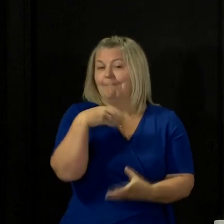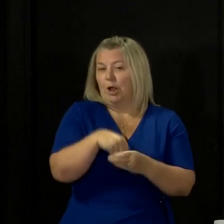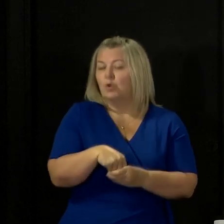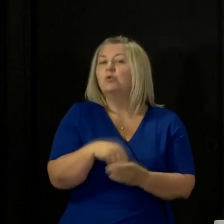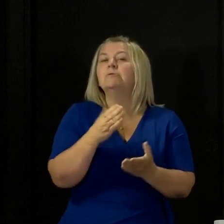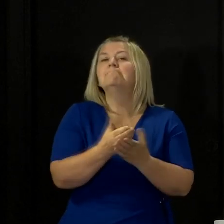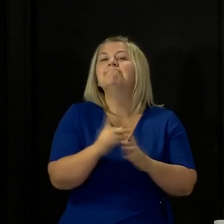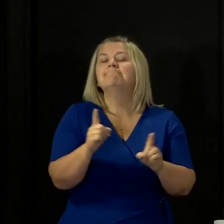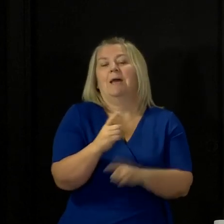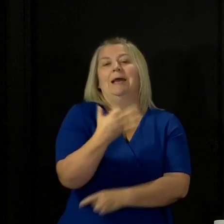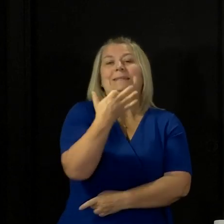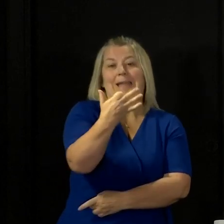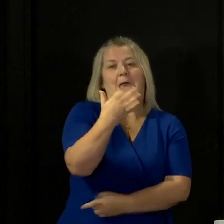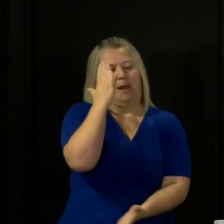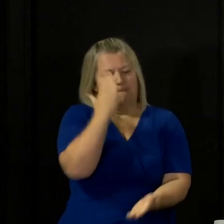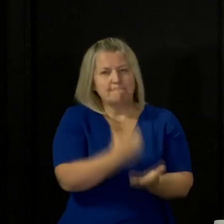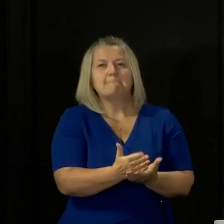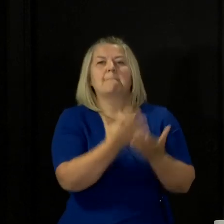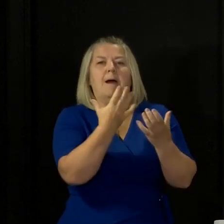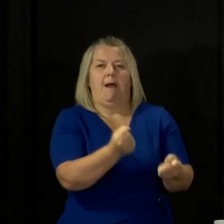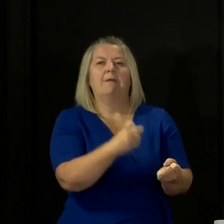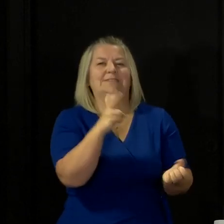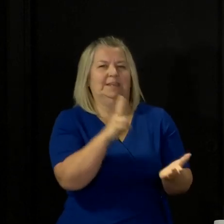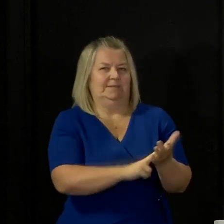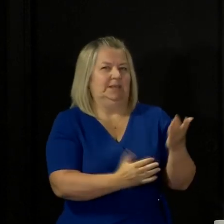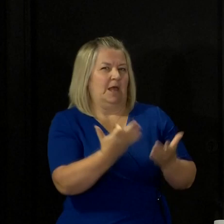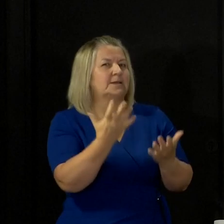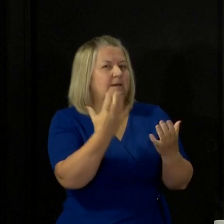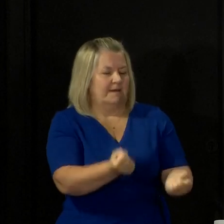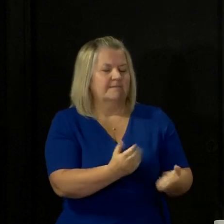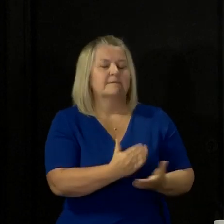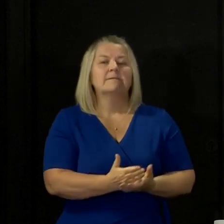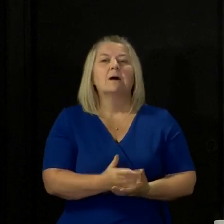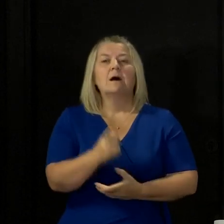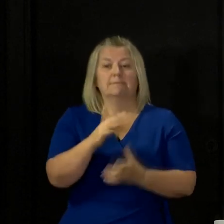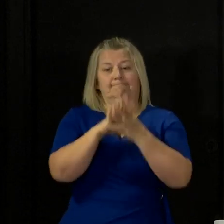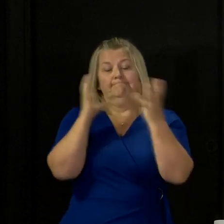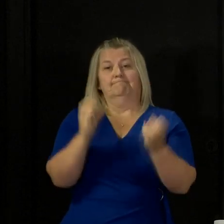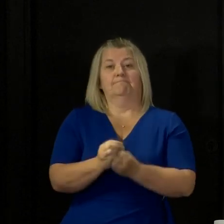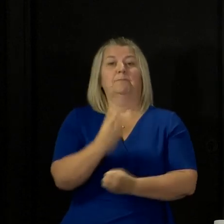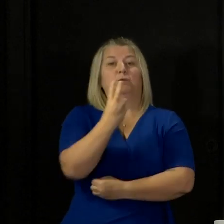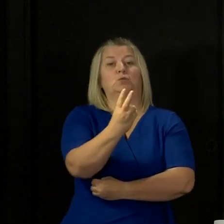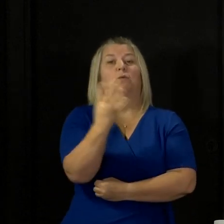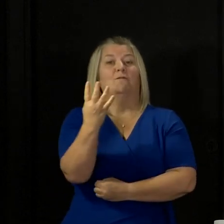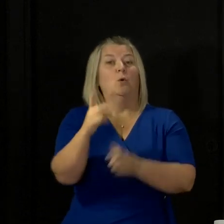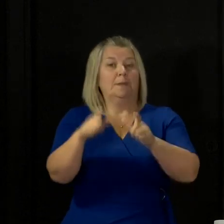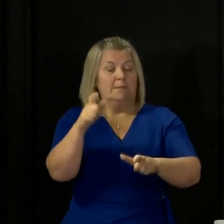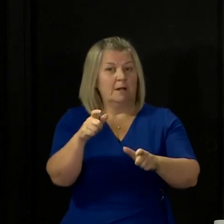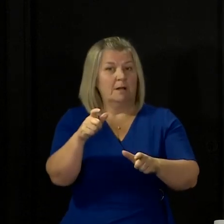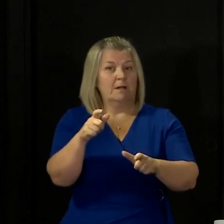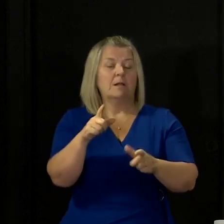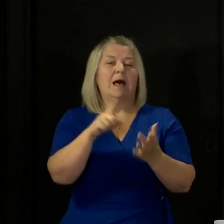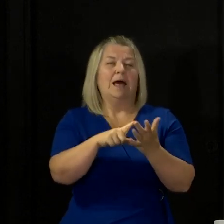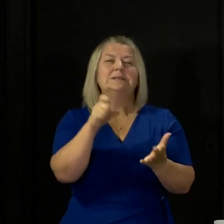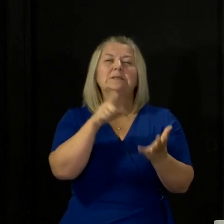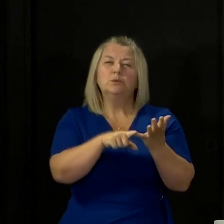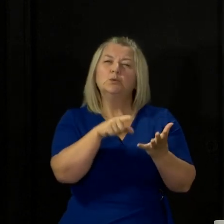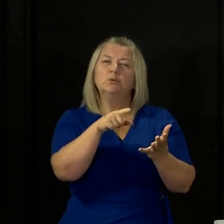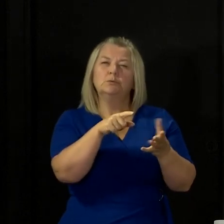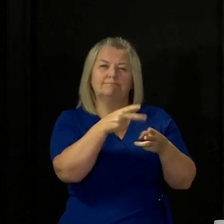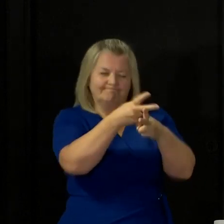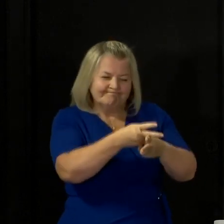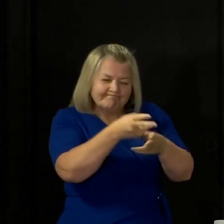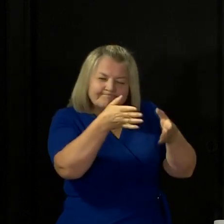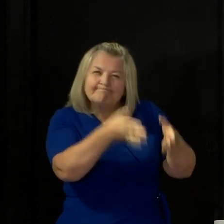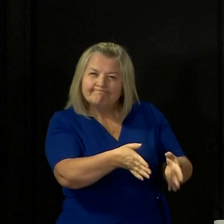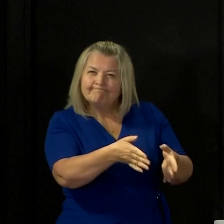9 in the number of confirmed cases in hospital. A total of 24 people last night were in intensive care with